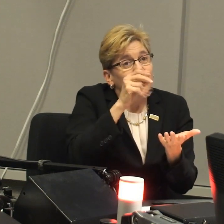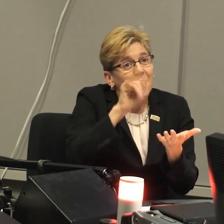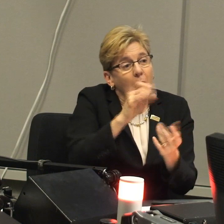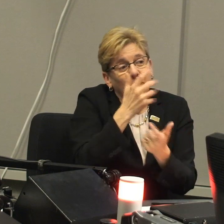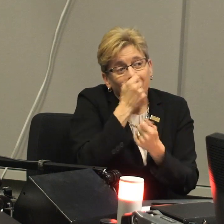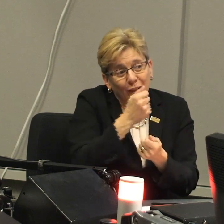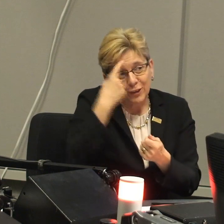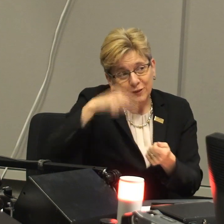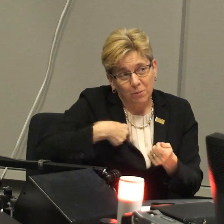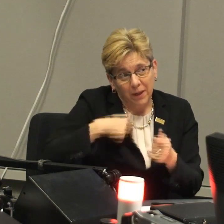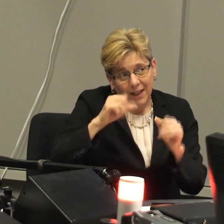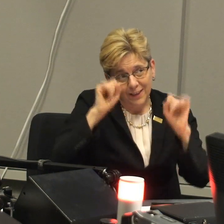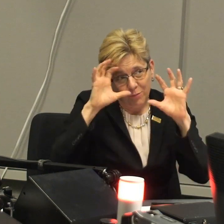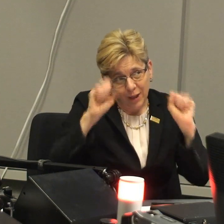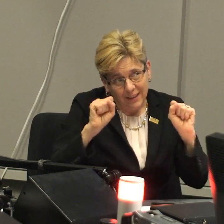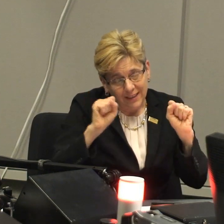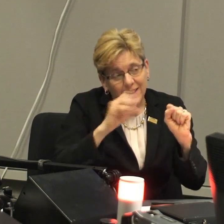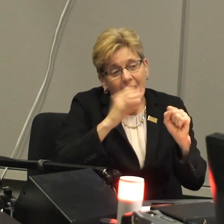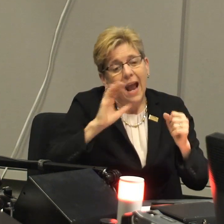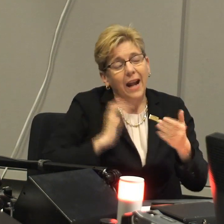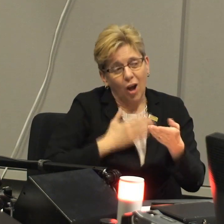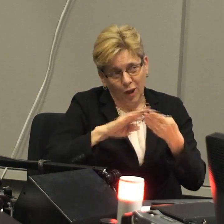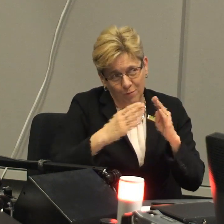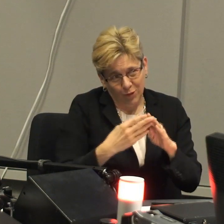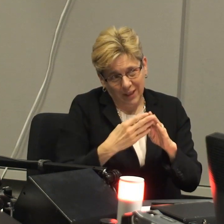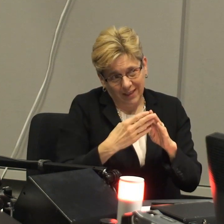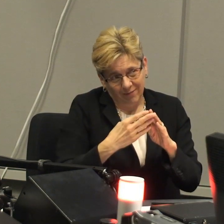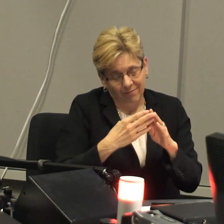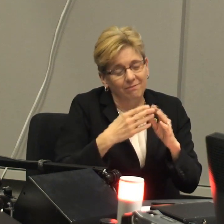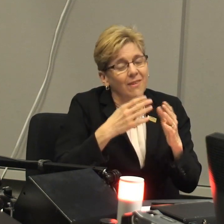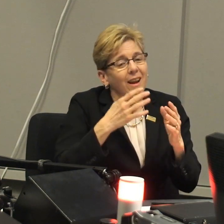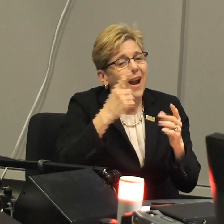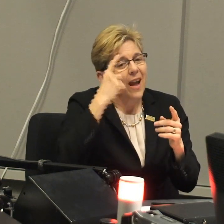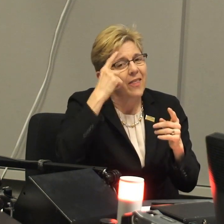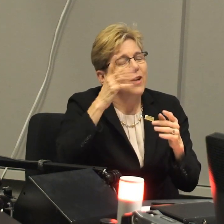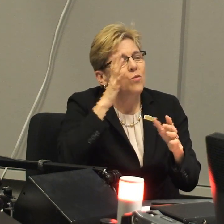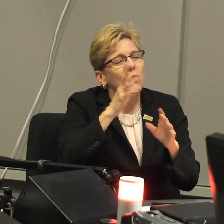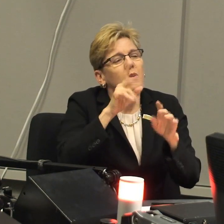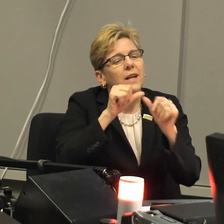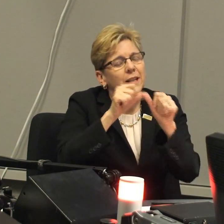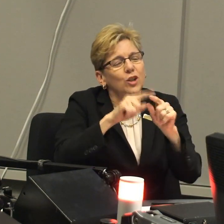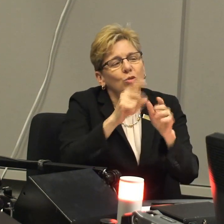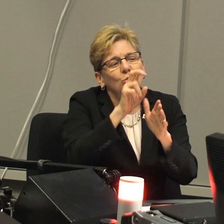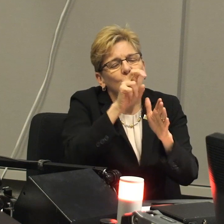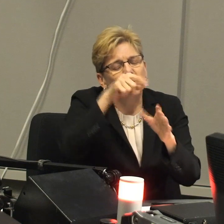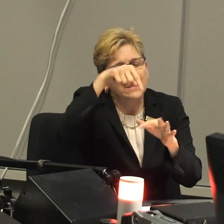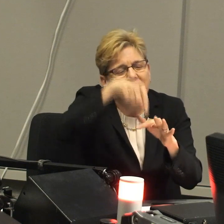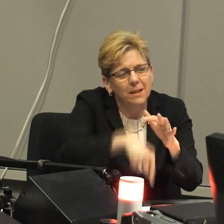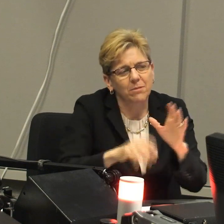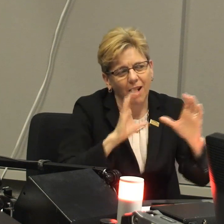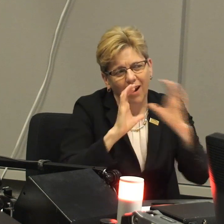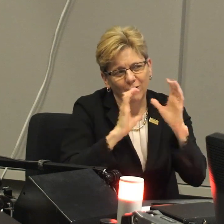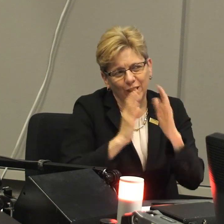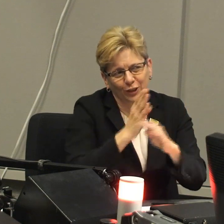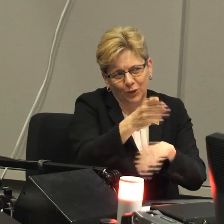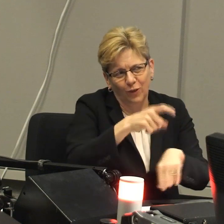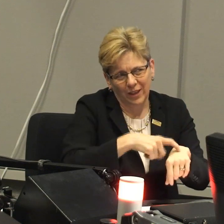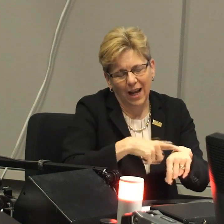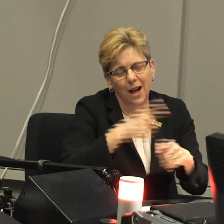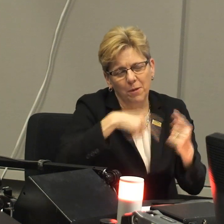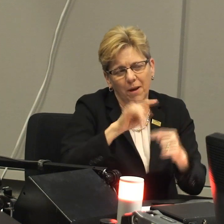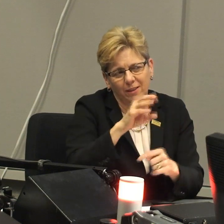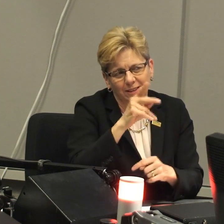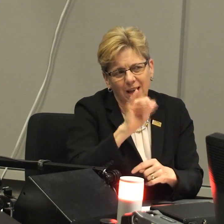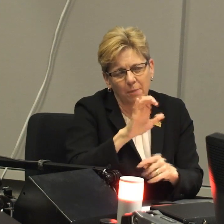in the middle class. And this is a topic of interest for me as president and as well as for our community, and I think we'll continue to really